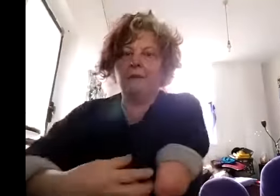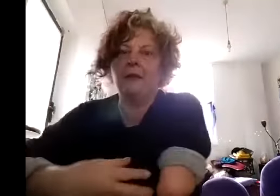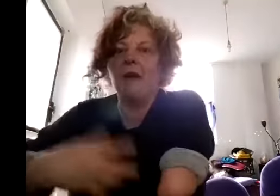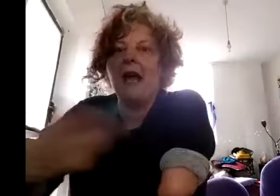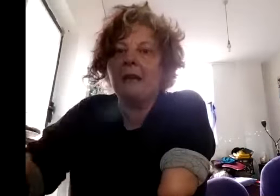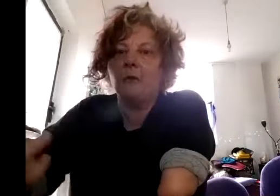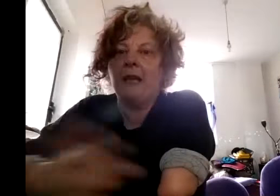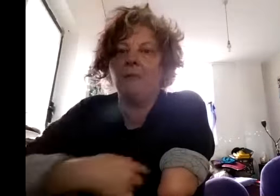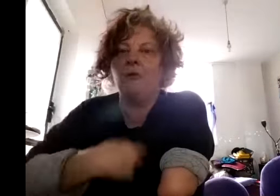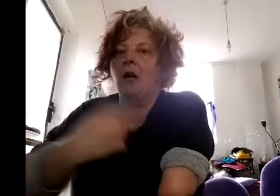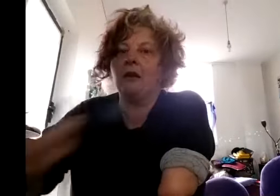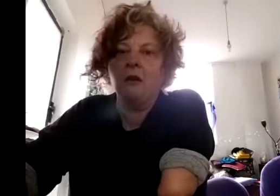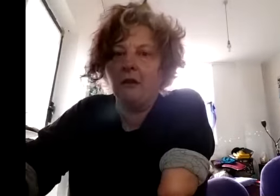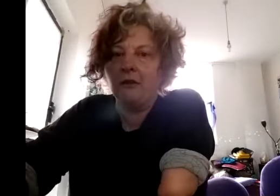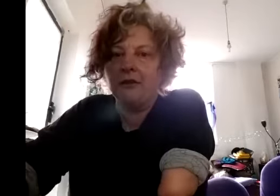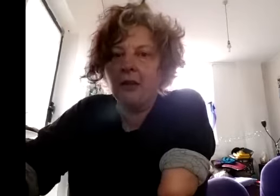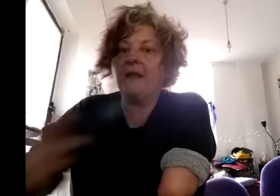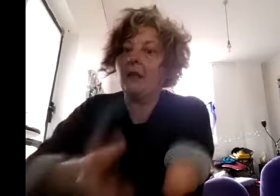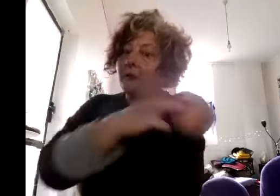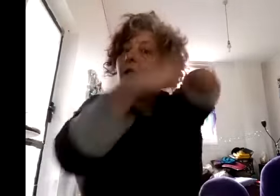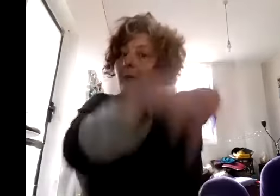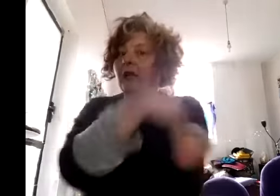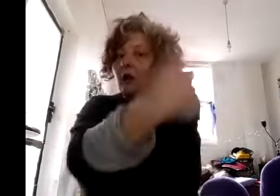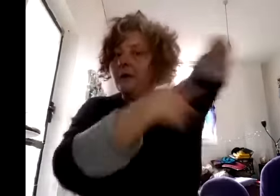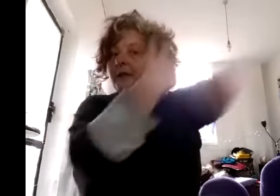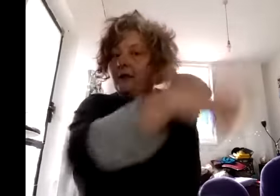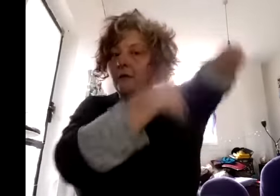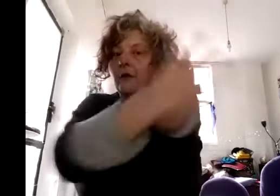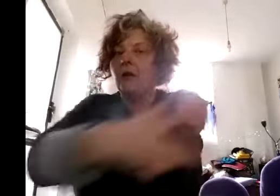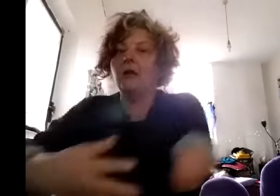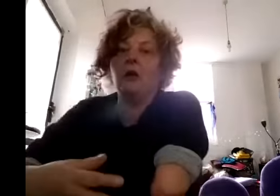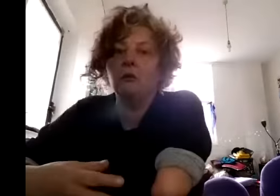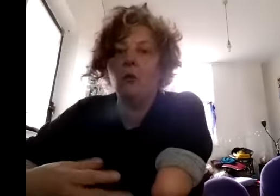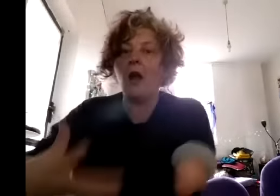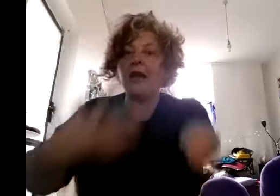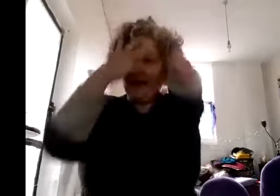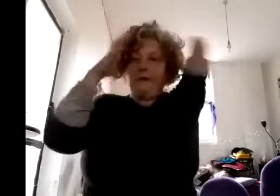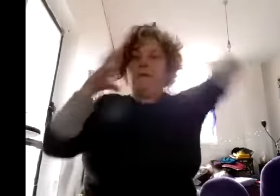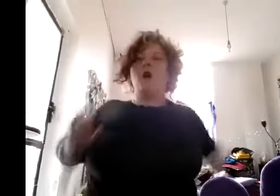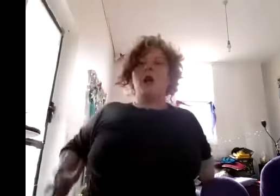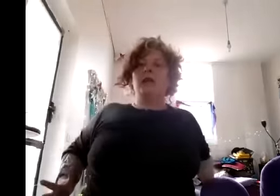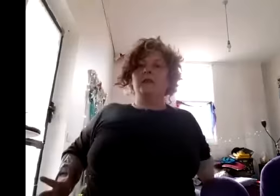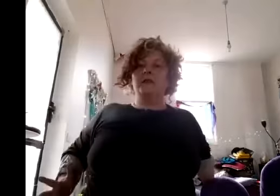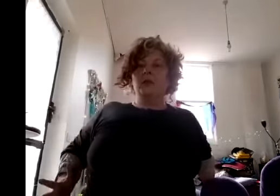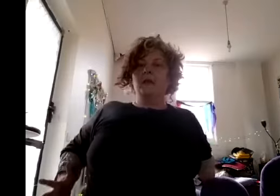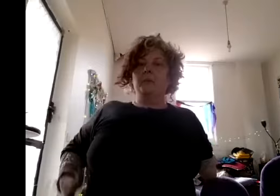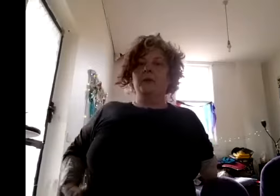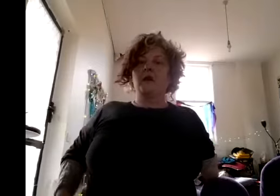front of hateful people i loathed i'm talking medicos and so forth yes that's right i had to find the persona